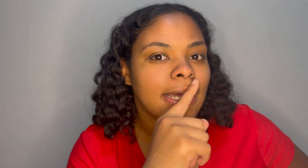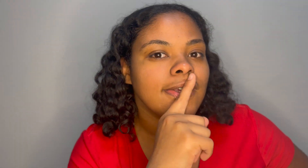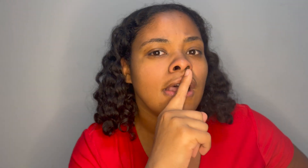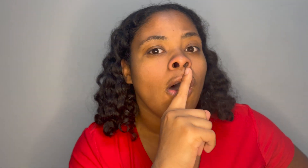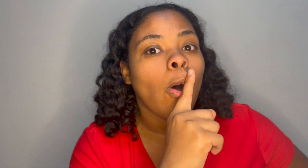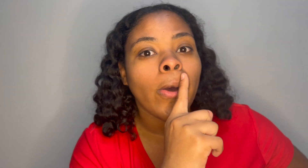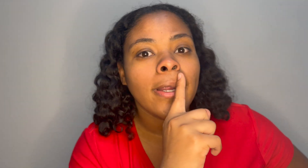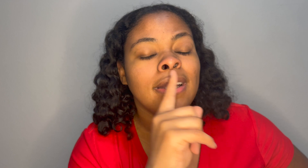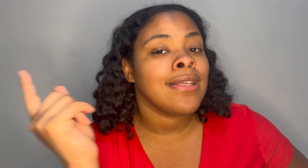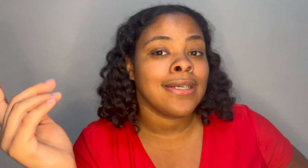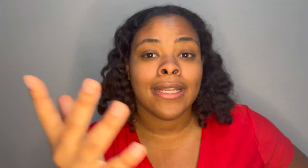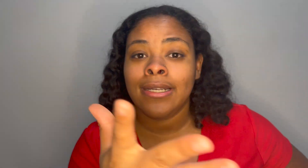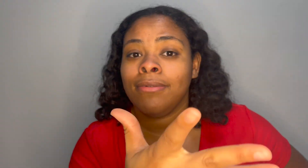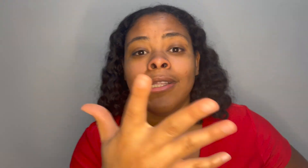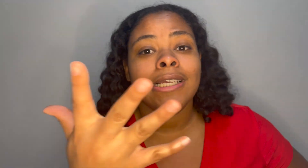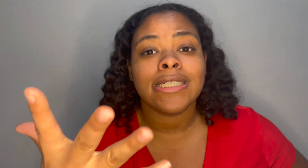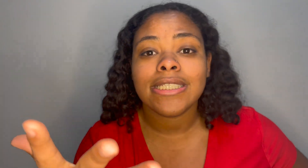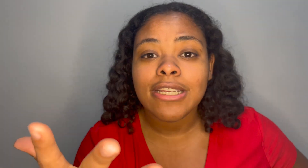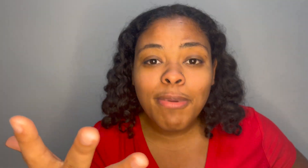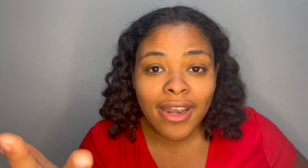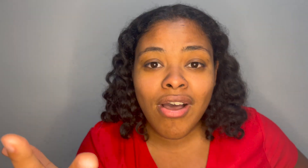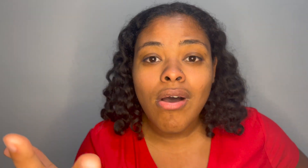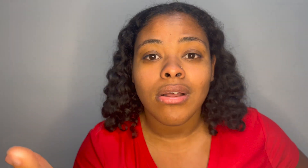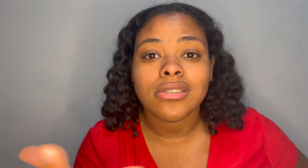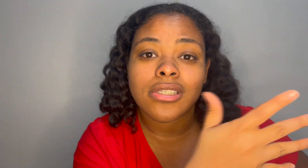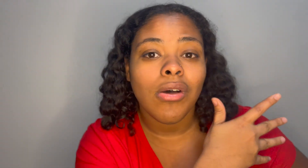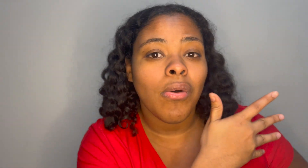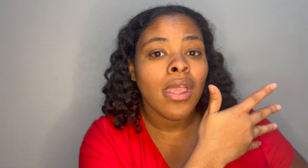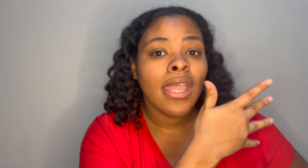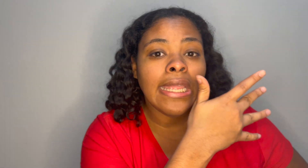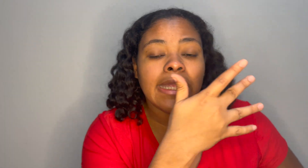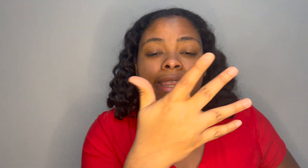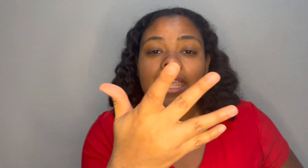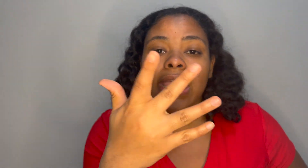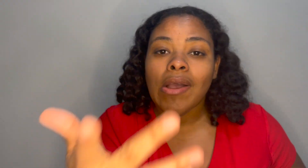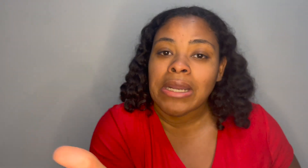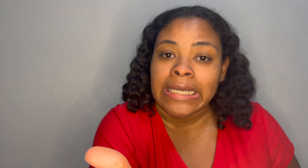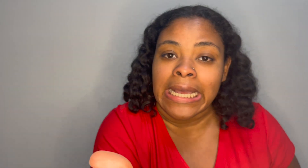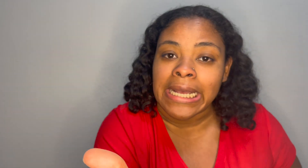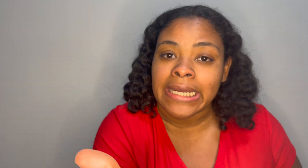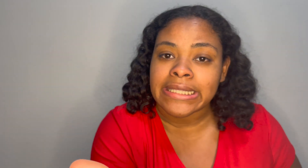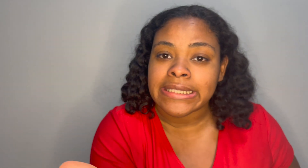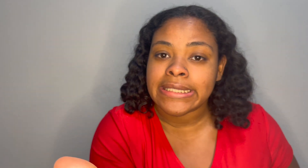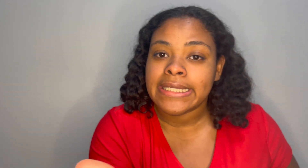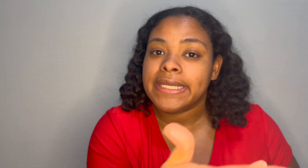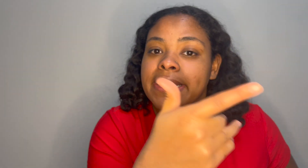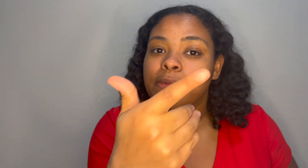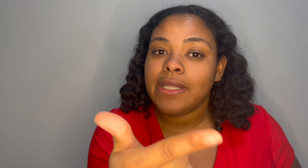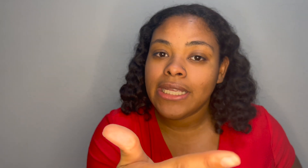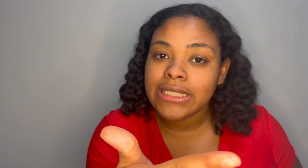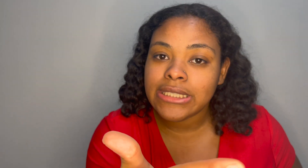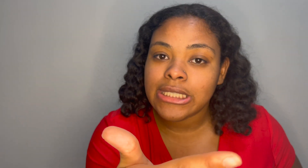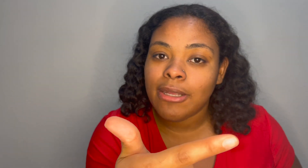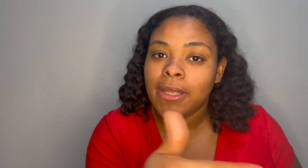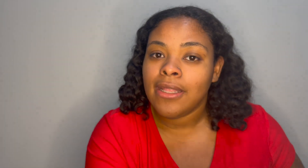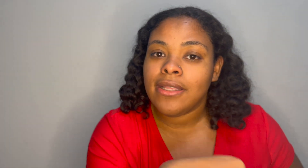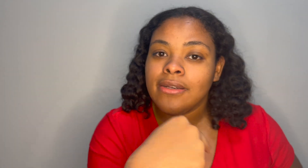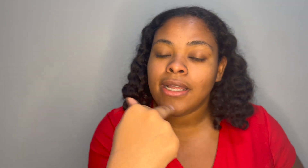or they're not in a relationship at all so if they are not in a relationship they're not